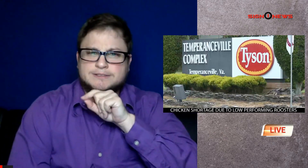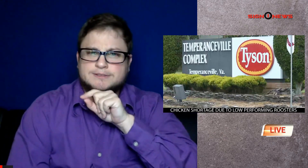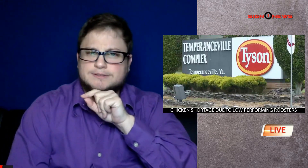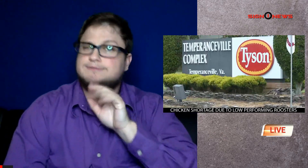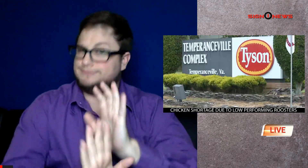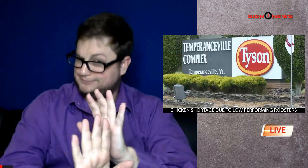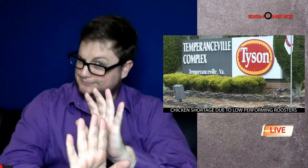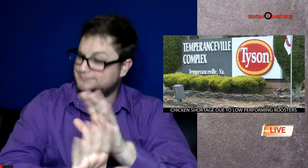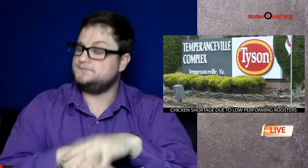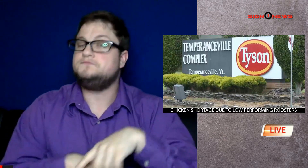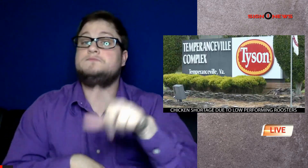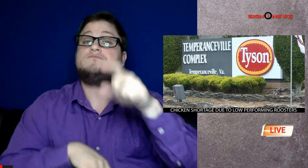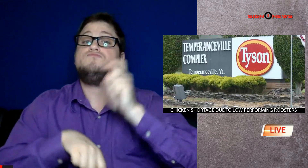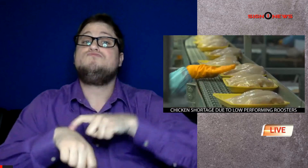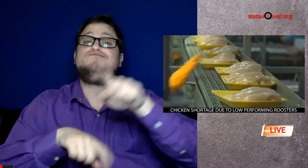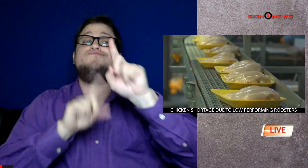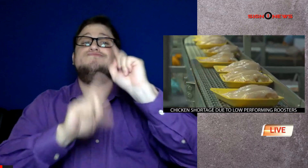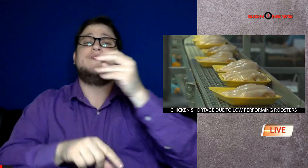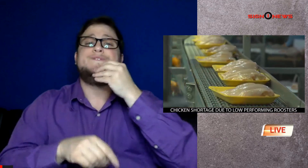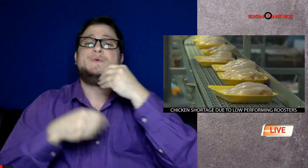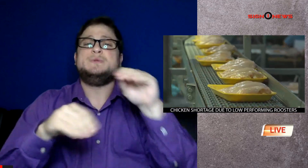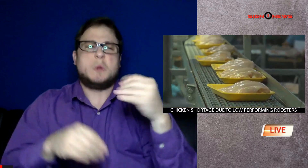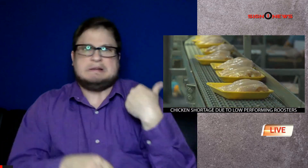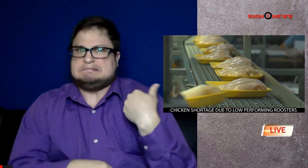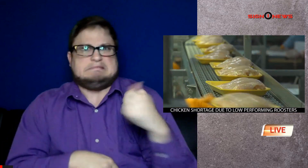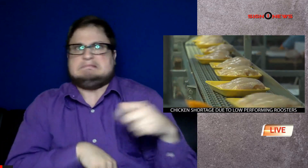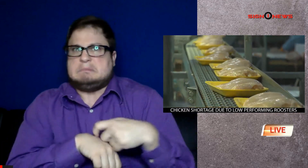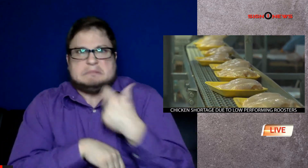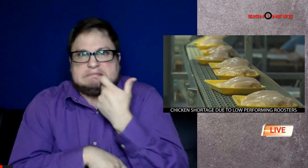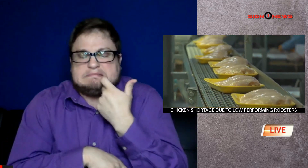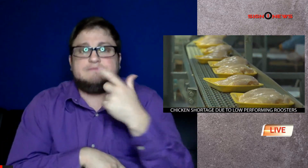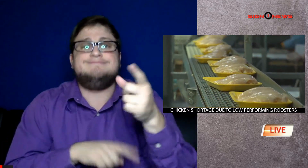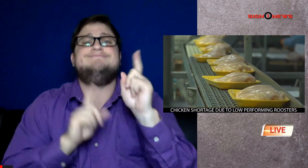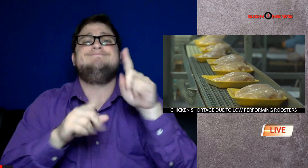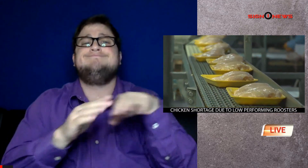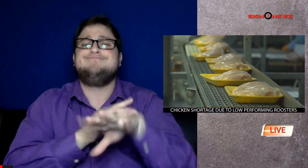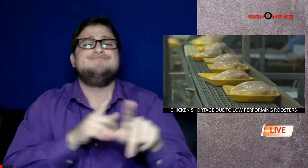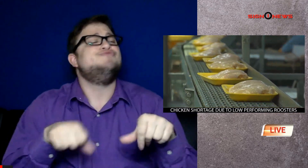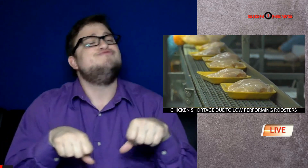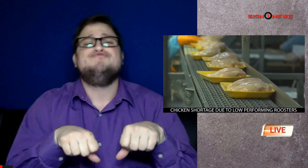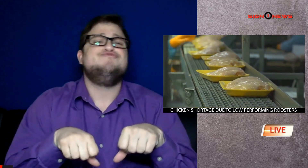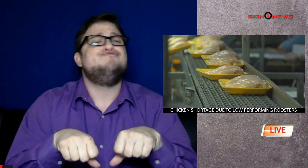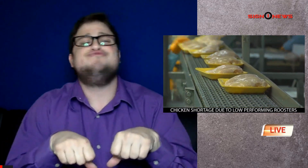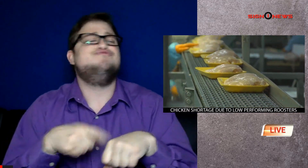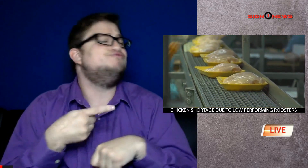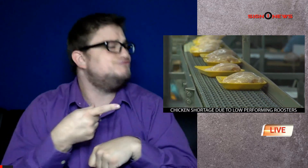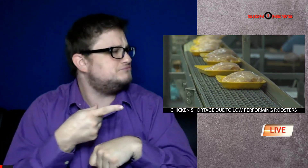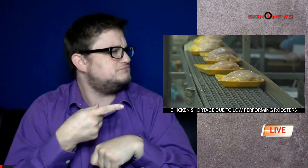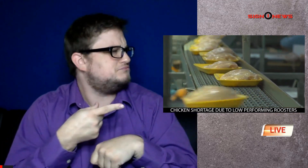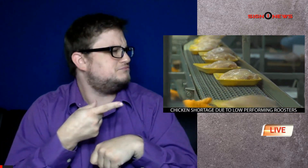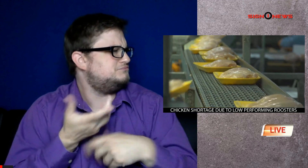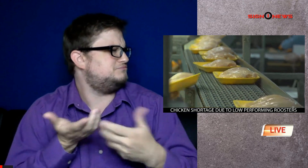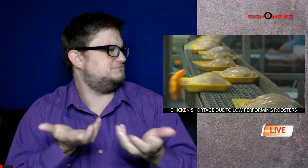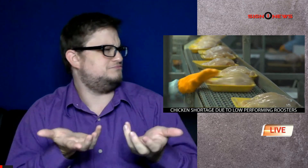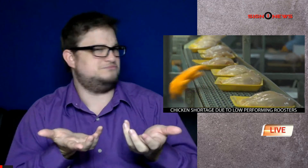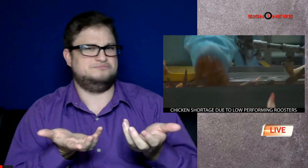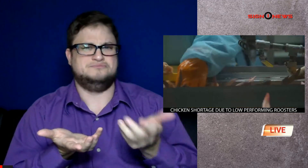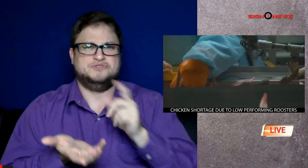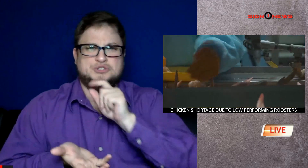if you've been to your local grocery store lately you may have noticed a shortage on chicken as